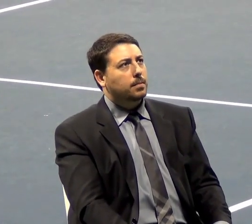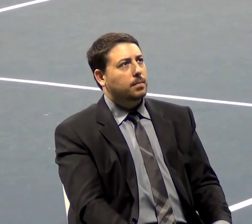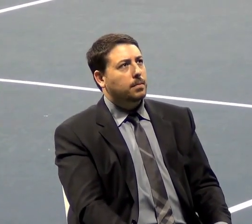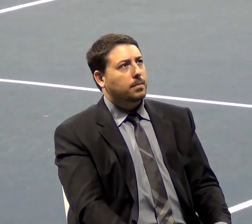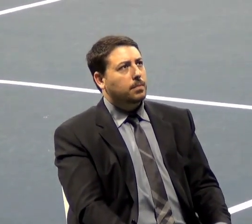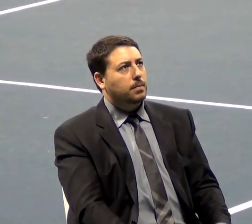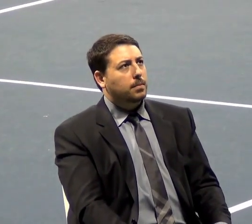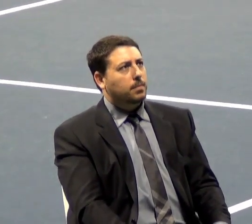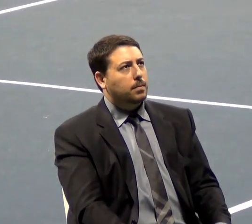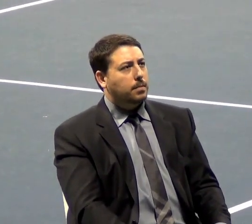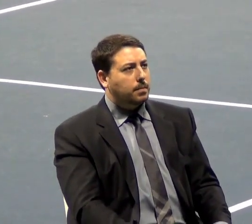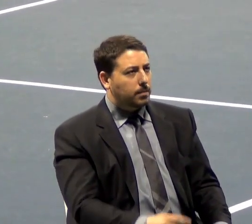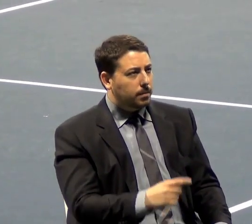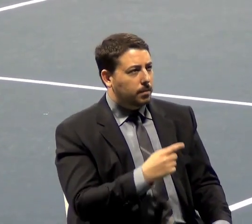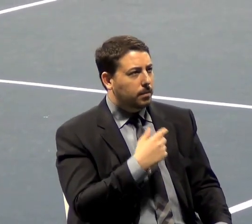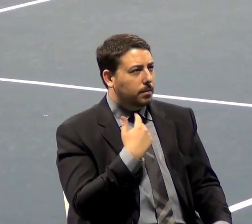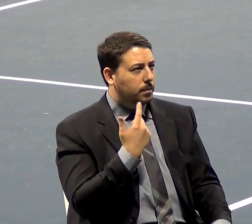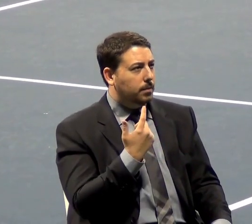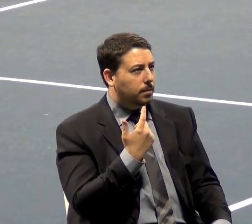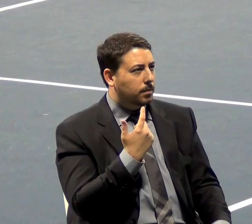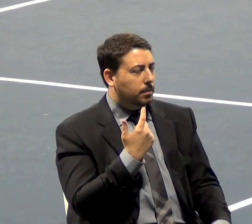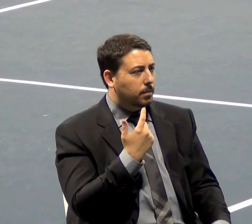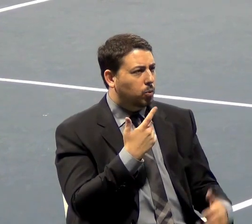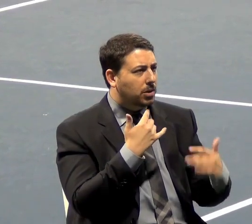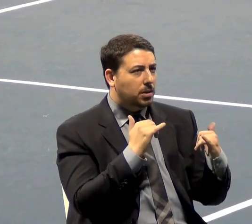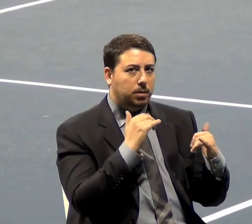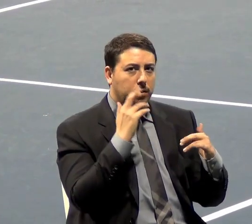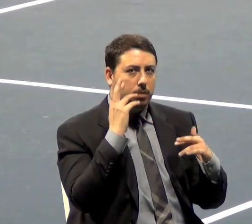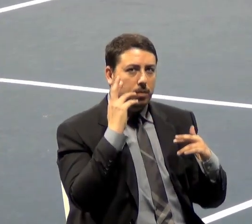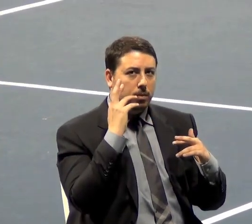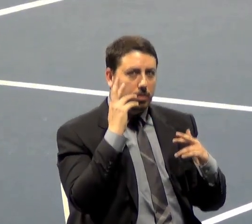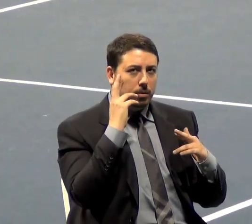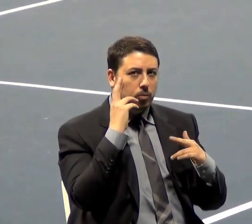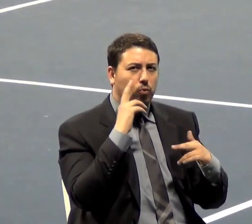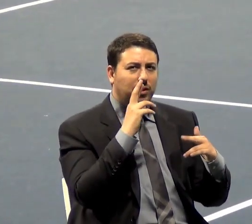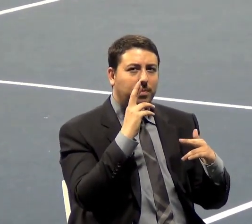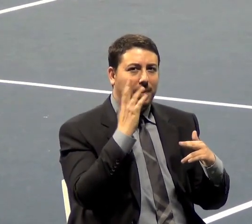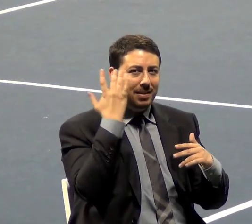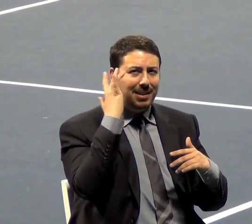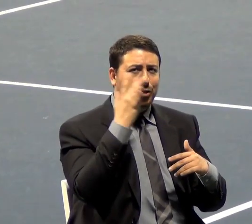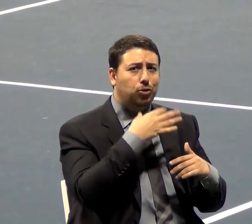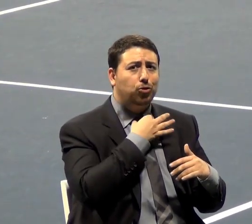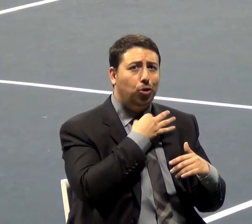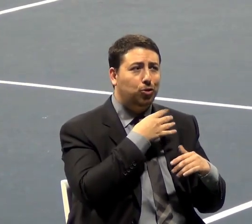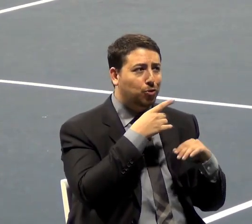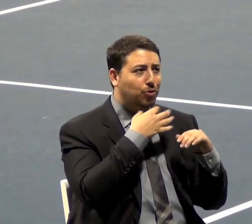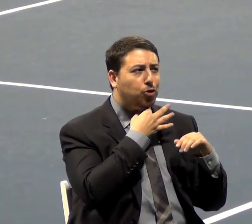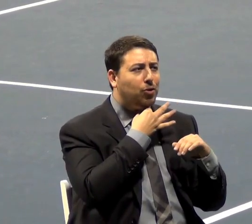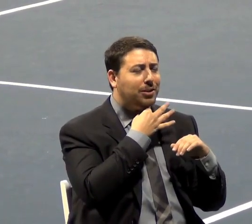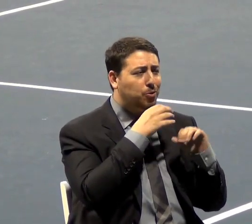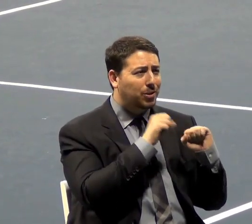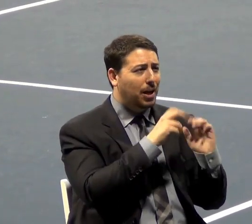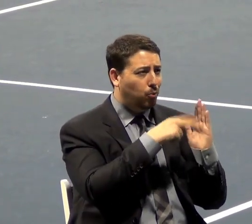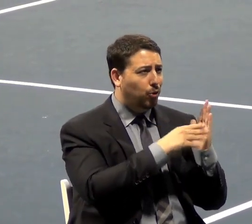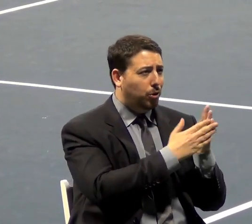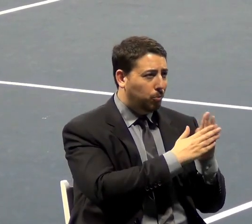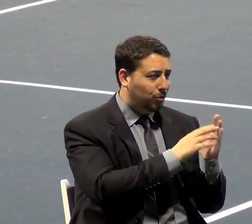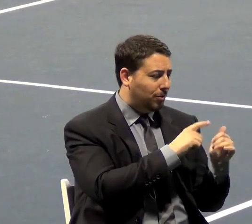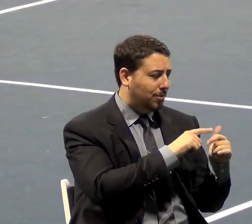You know, we still respect rather well intellectual curiosity. You can read the books, you can even read about these evil systems of